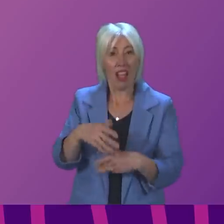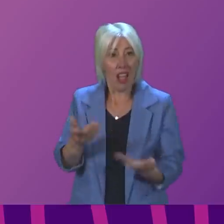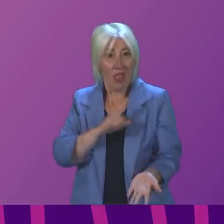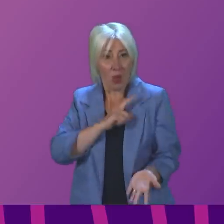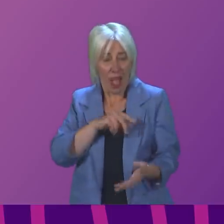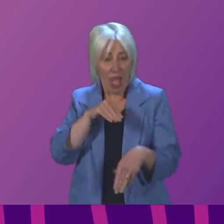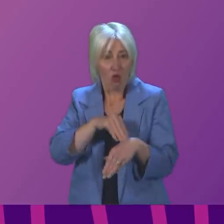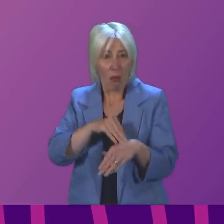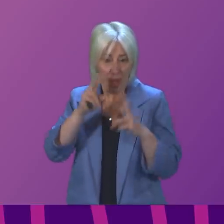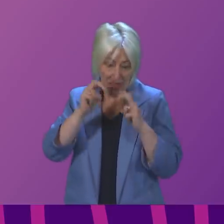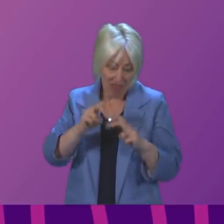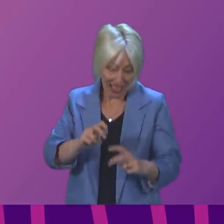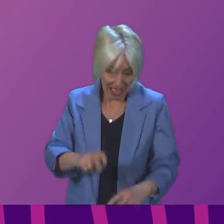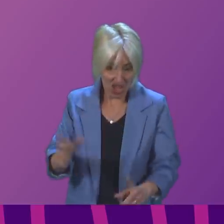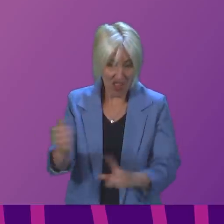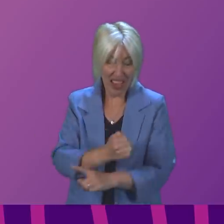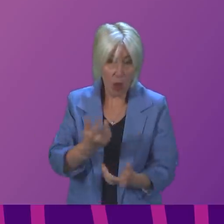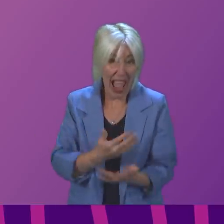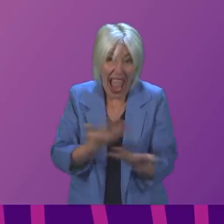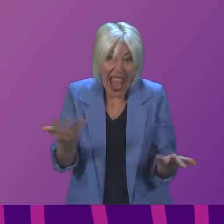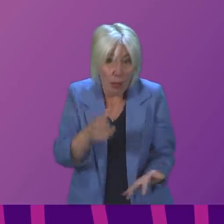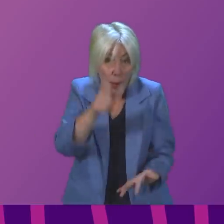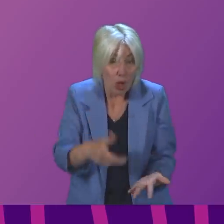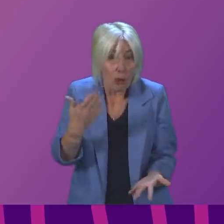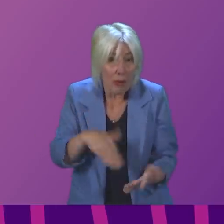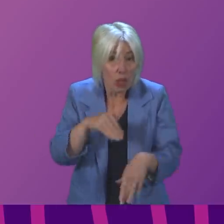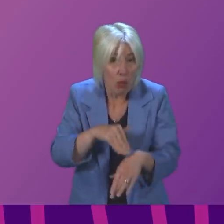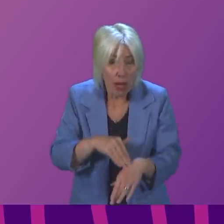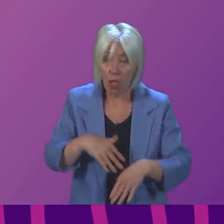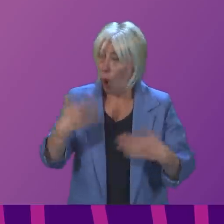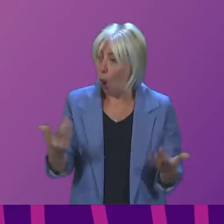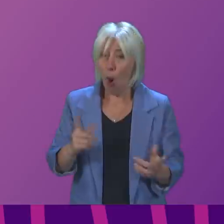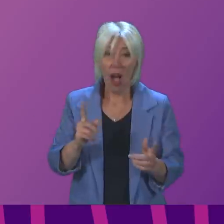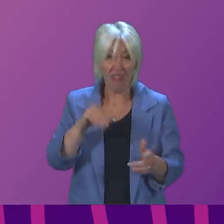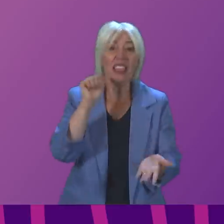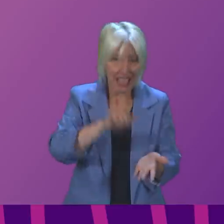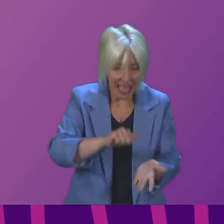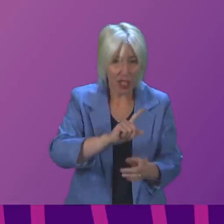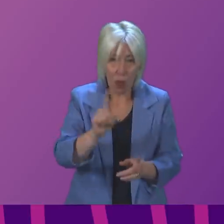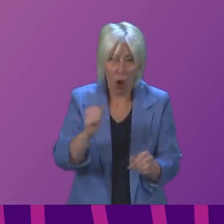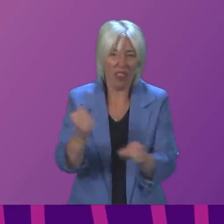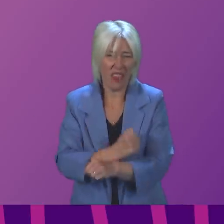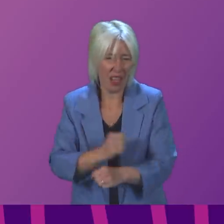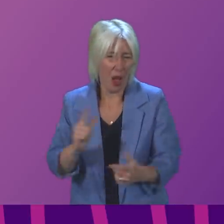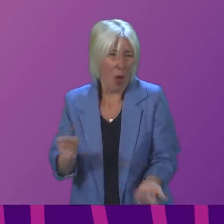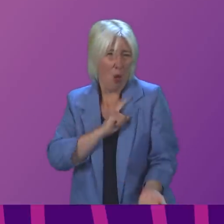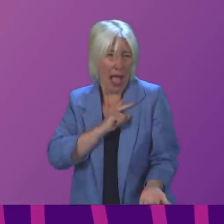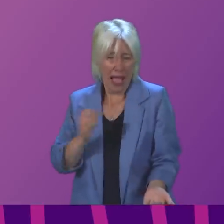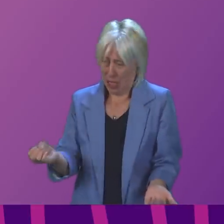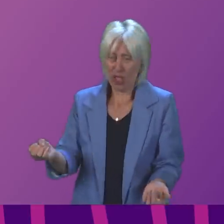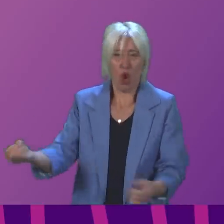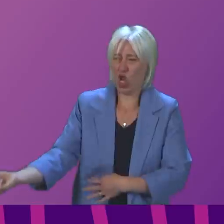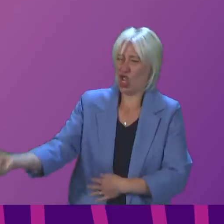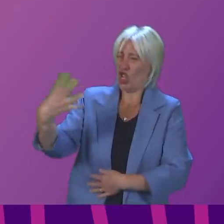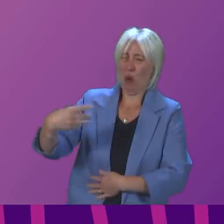investigation is intended, whether anybody has, and if so, who and in what way. That is a really irresponsible thing to shout